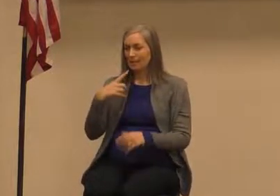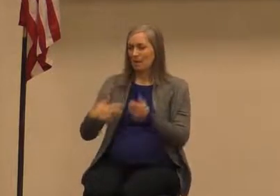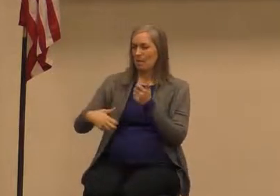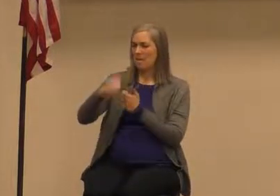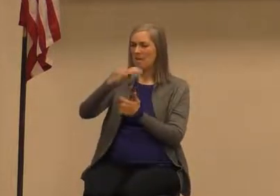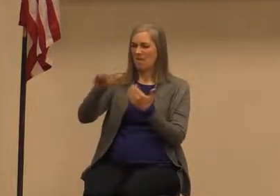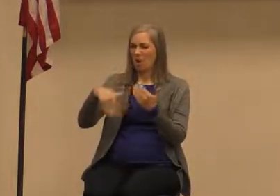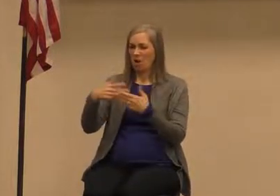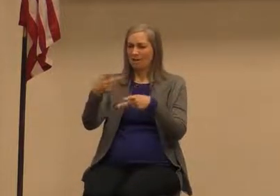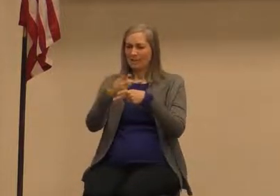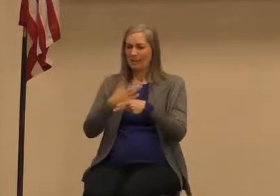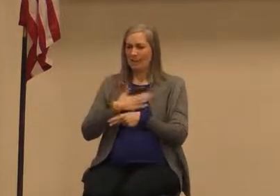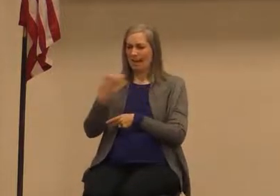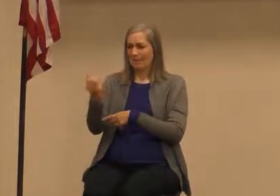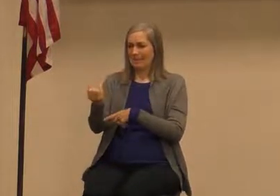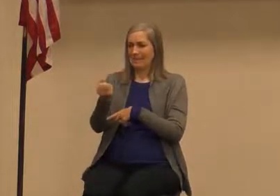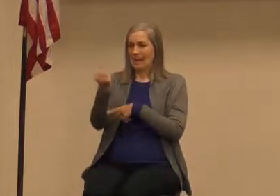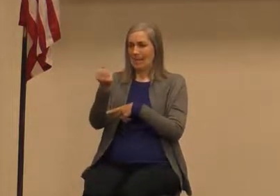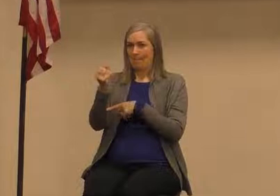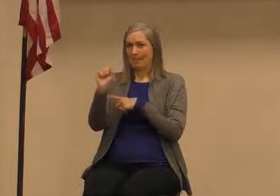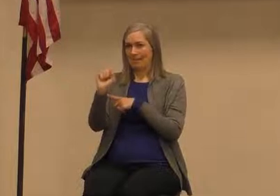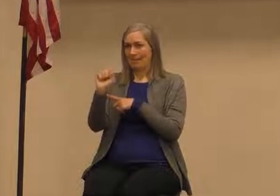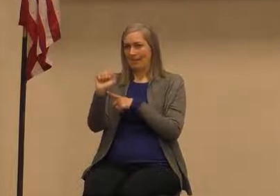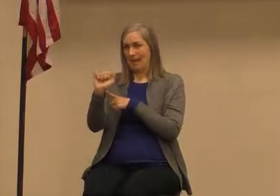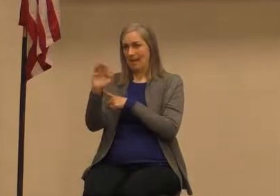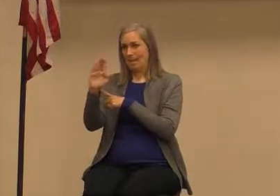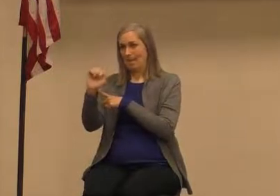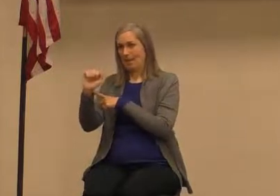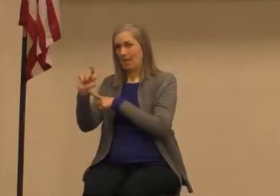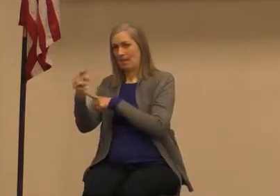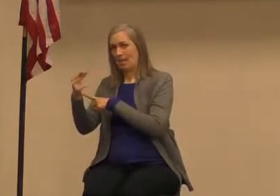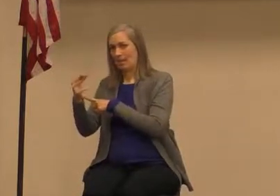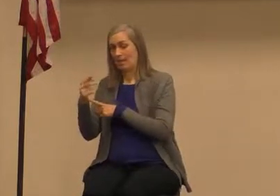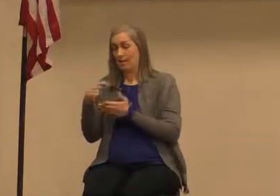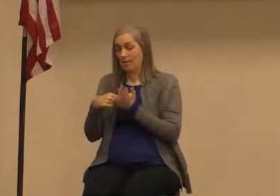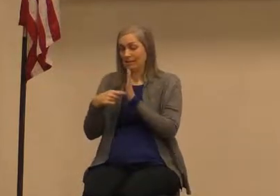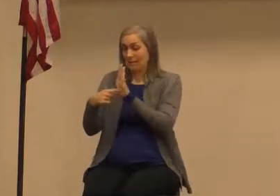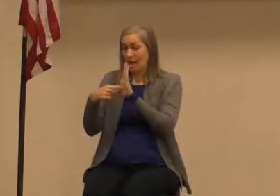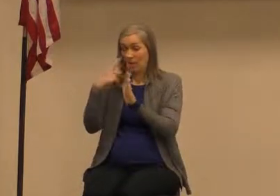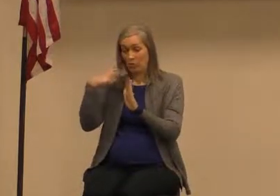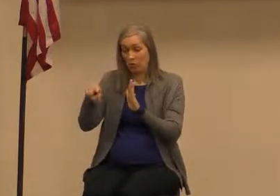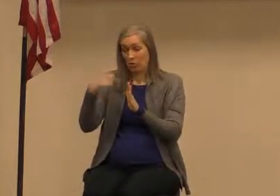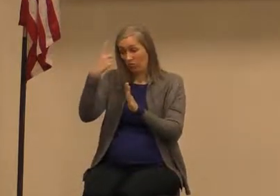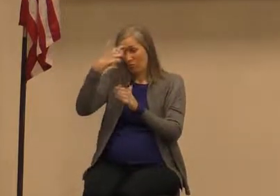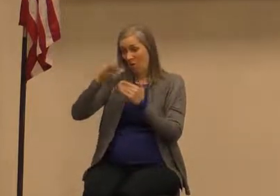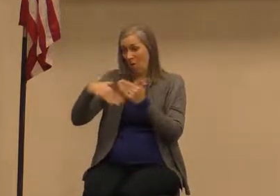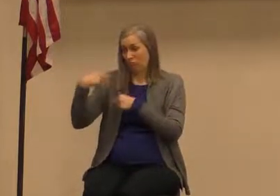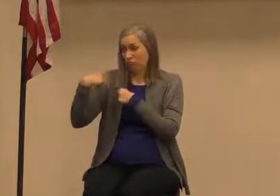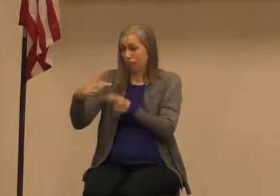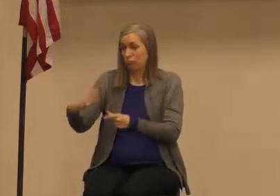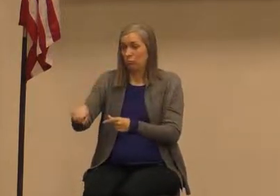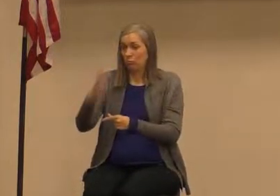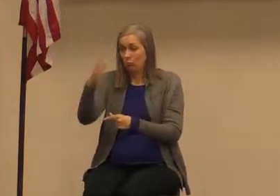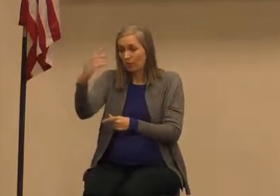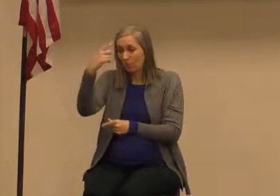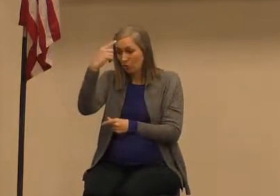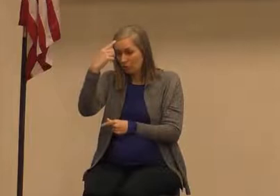shall keep my sabbaths for this is a sign between me and you throughout your generations that you may know that I the Lord